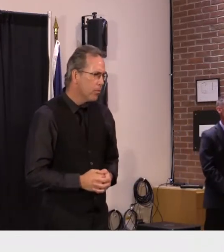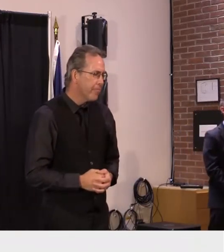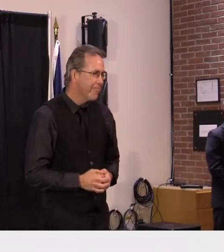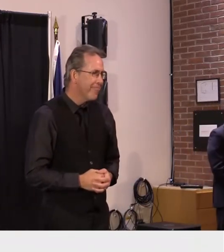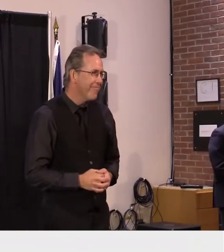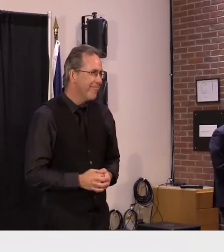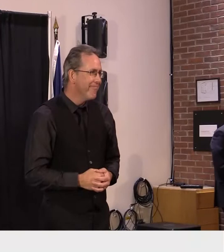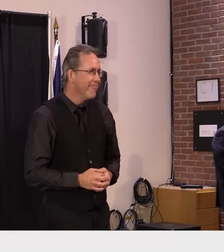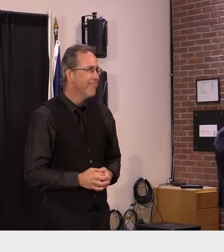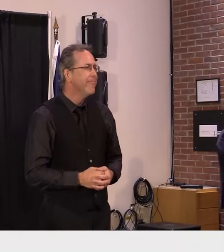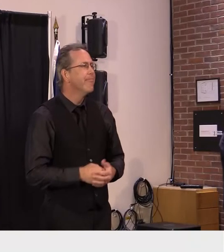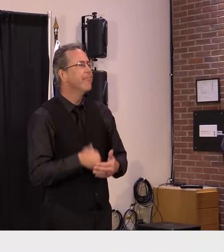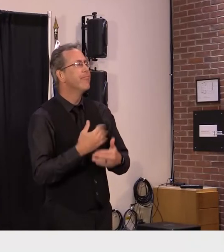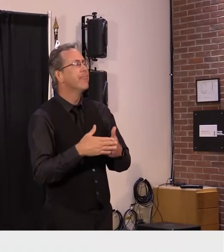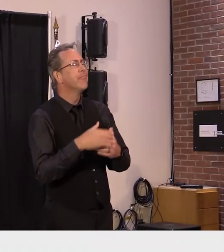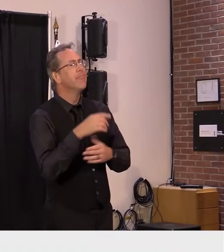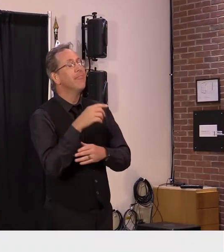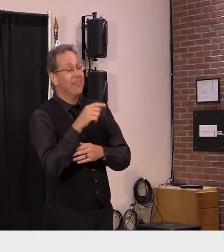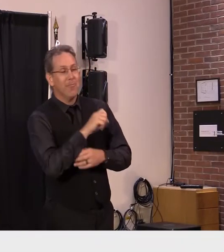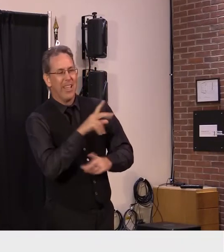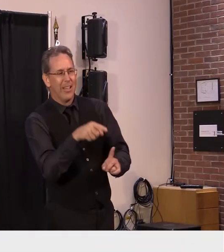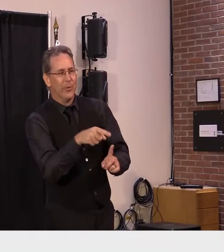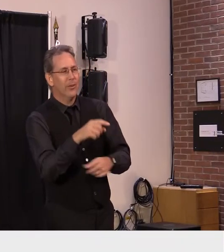ed barber newport daily express